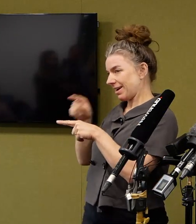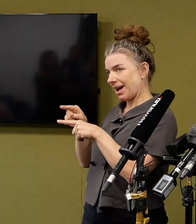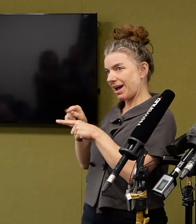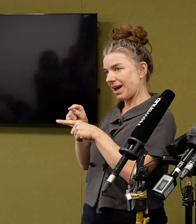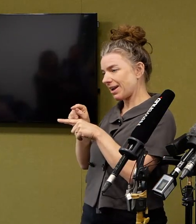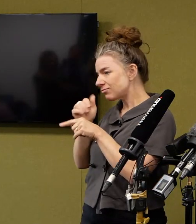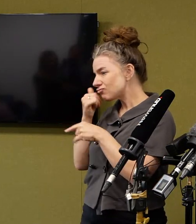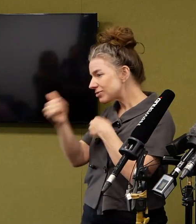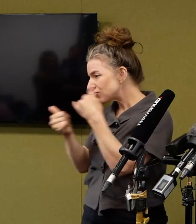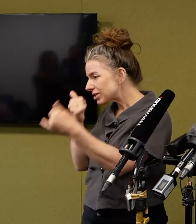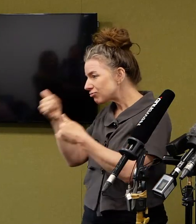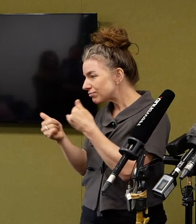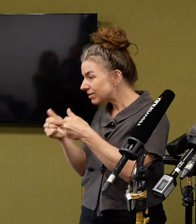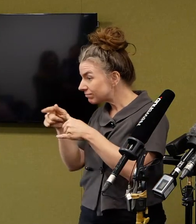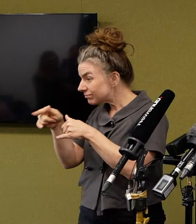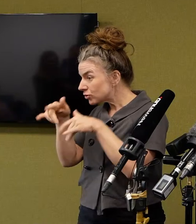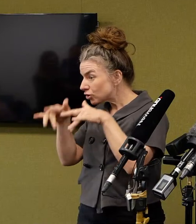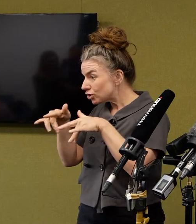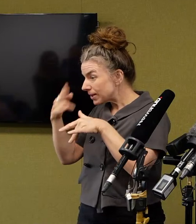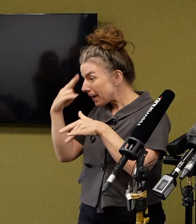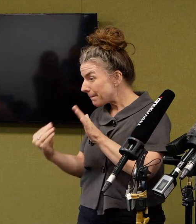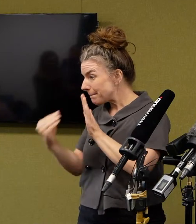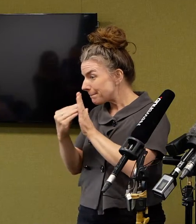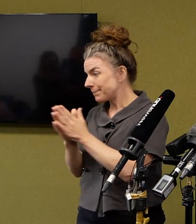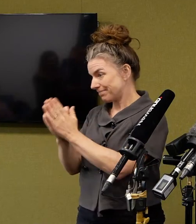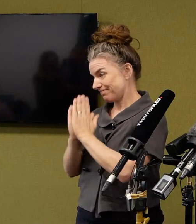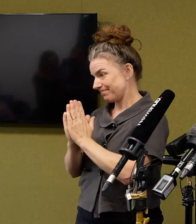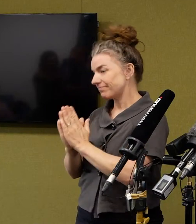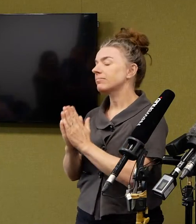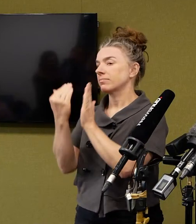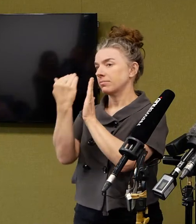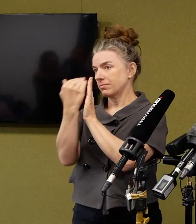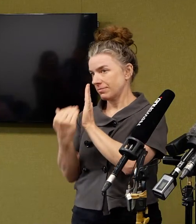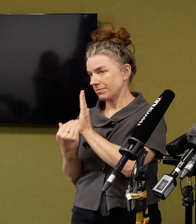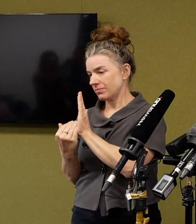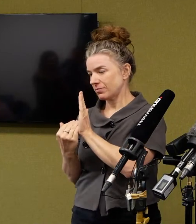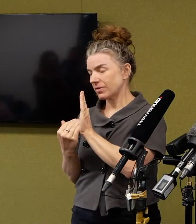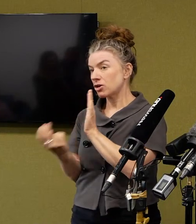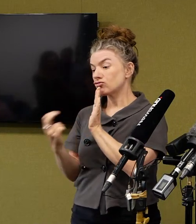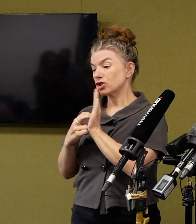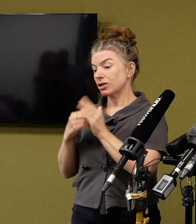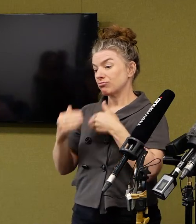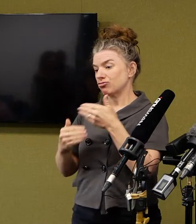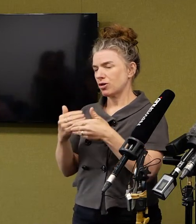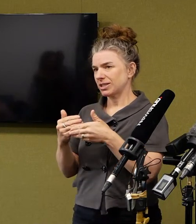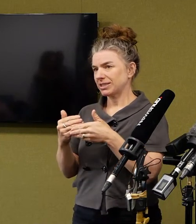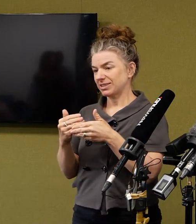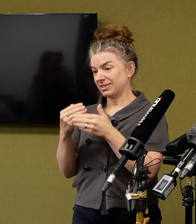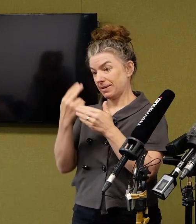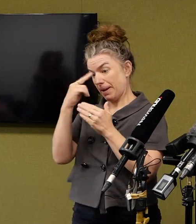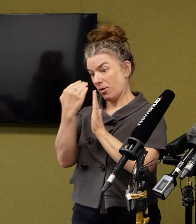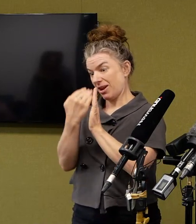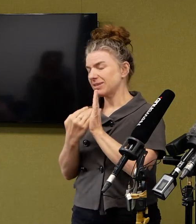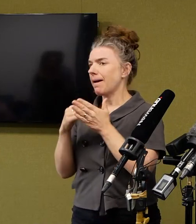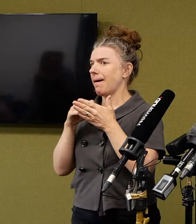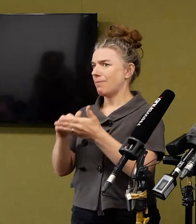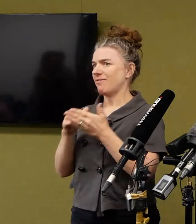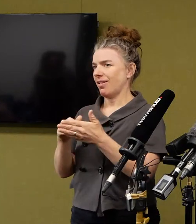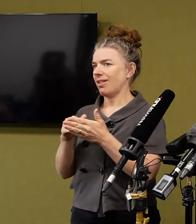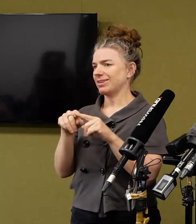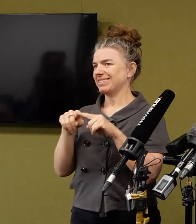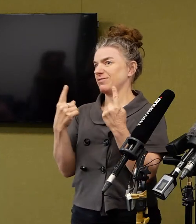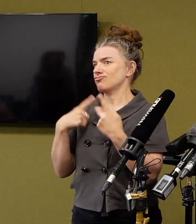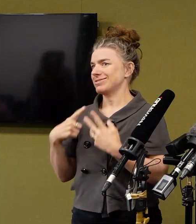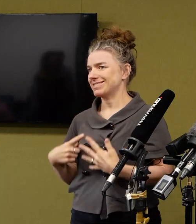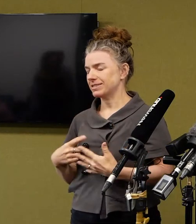registered. So I want to emphasise the value that that registration process has. And just liaising